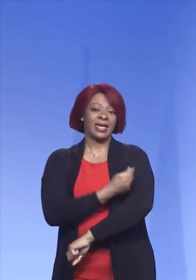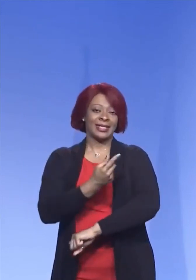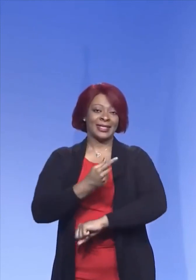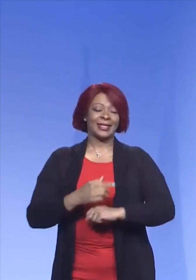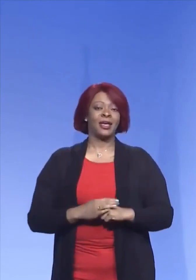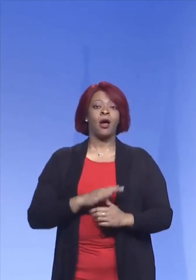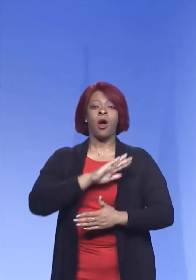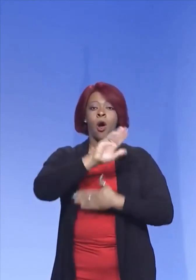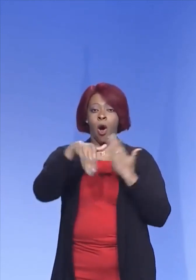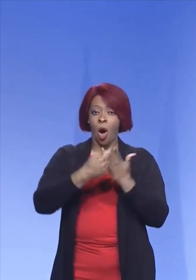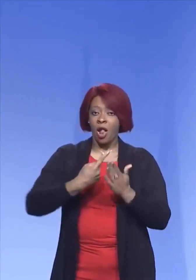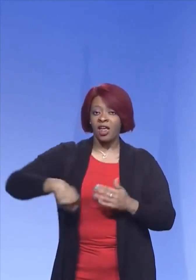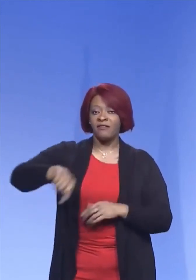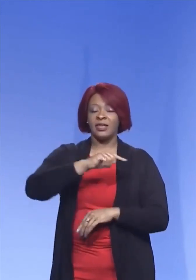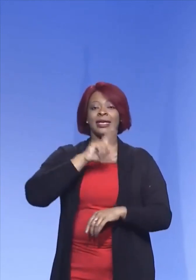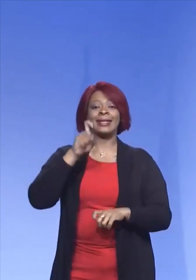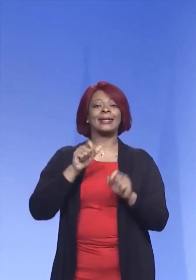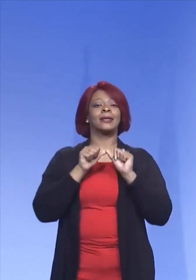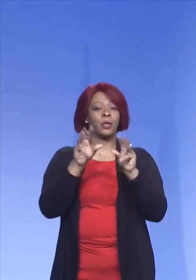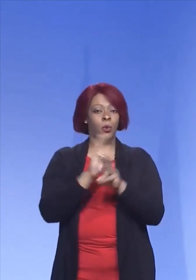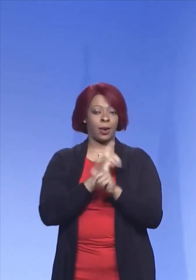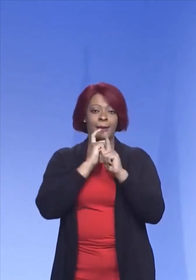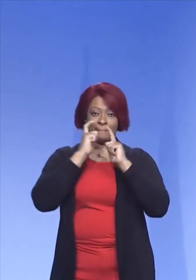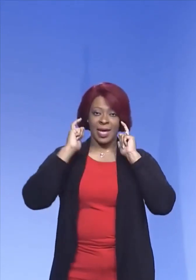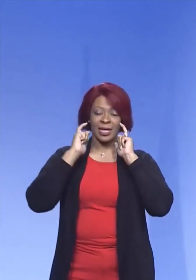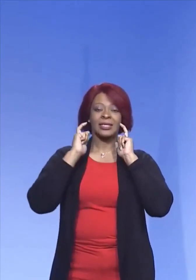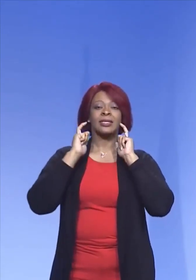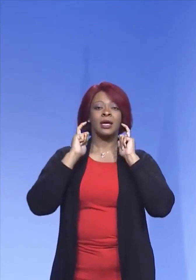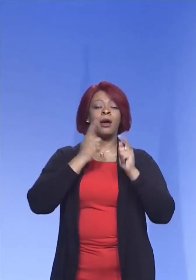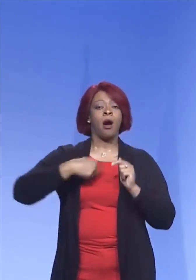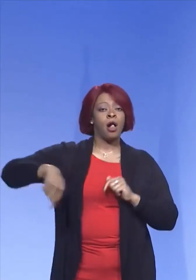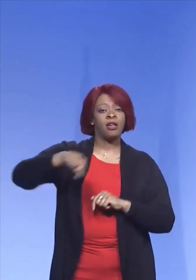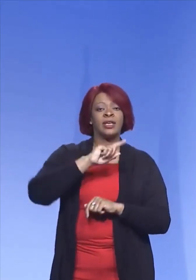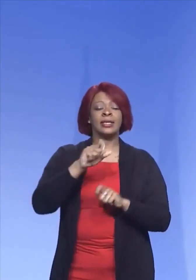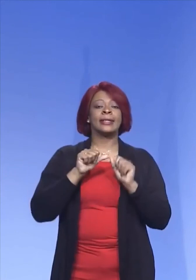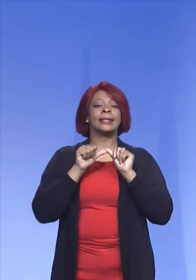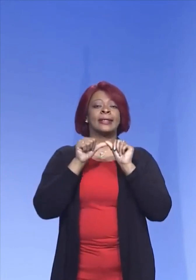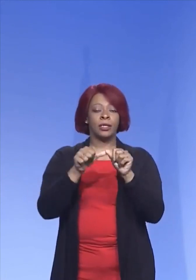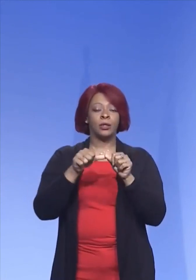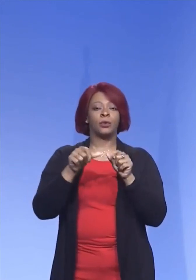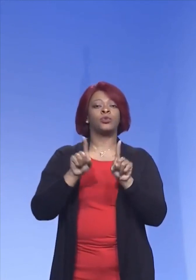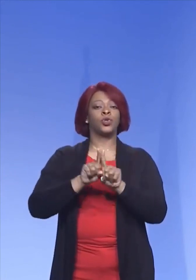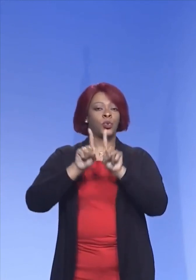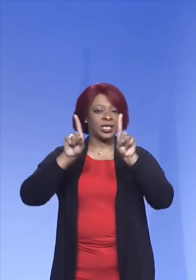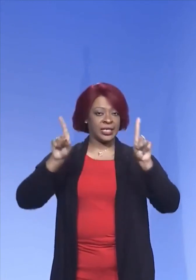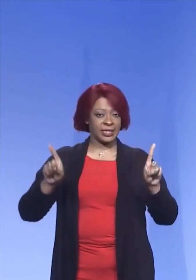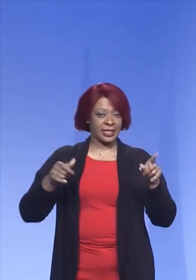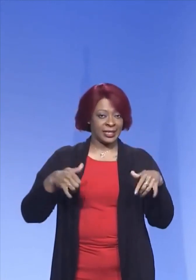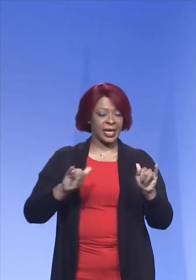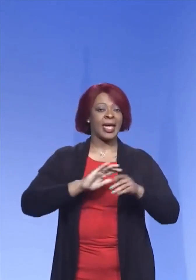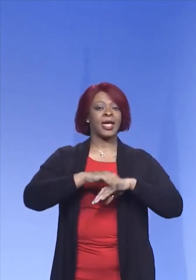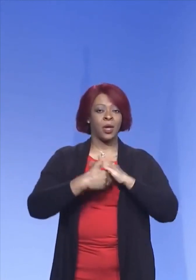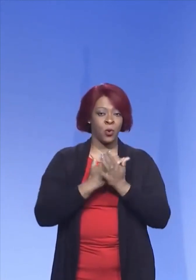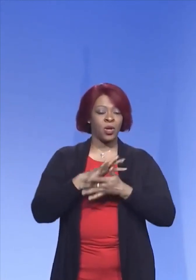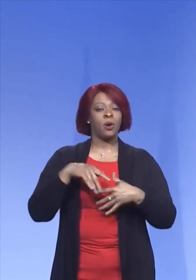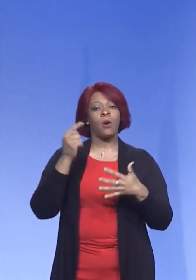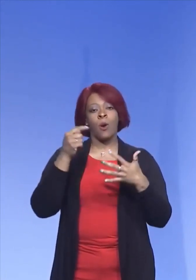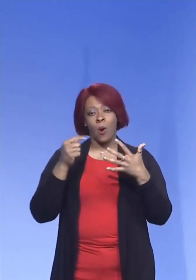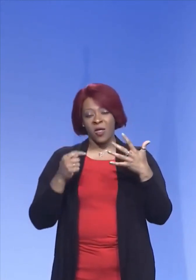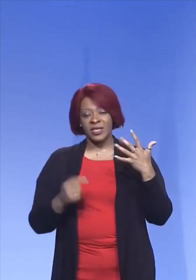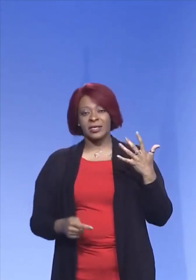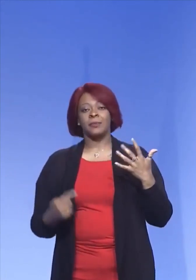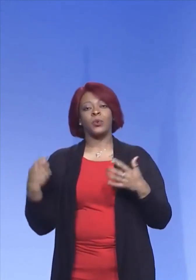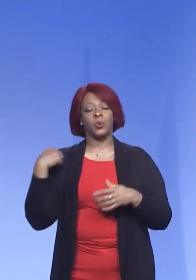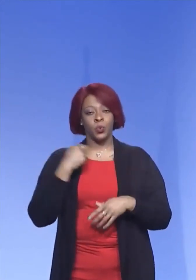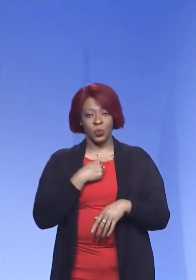All of us need to continue to wear the mask. All of us need to continue to practice social distancing, hand-washing and all the measures that